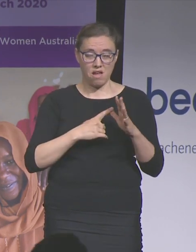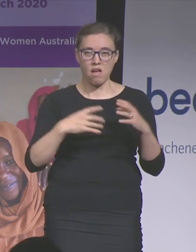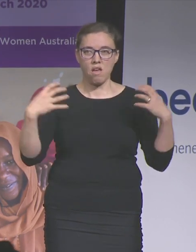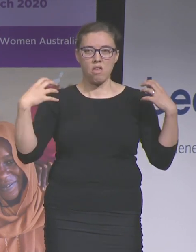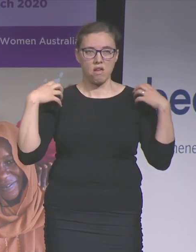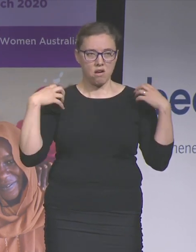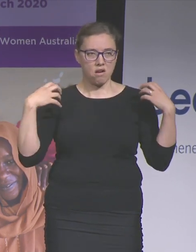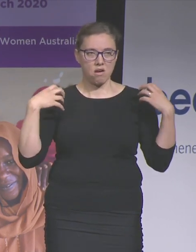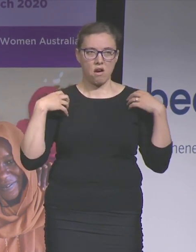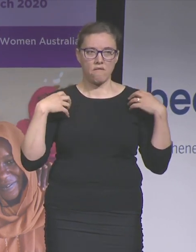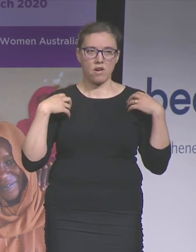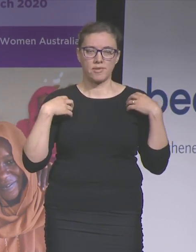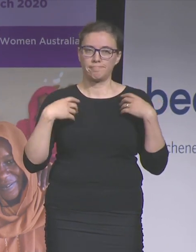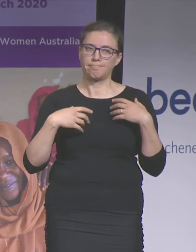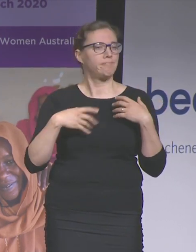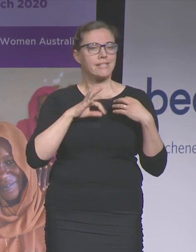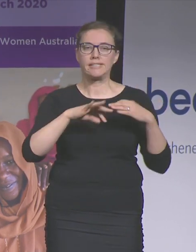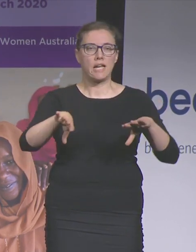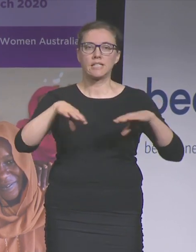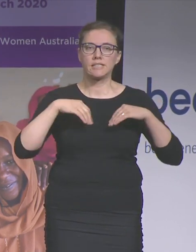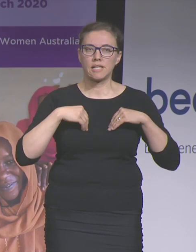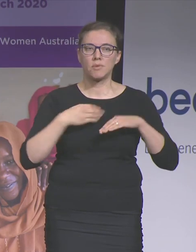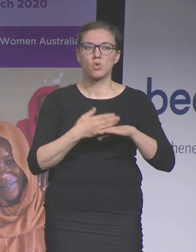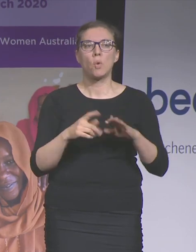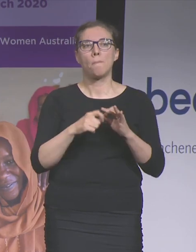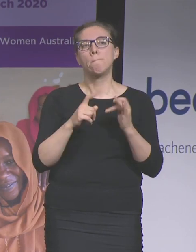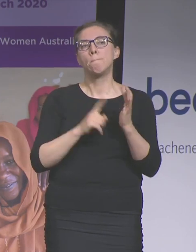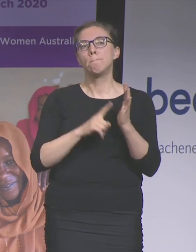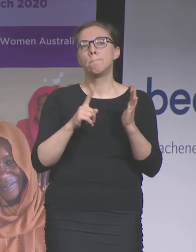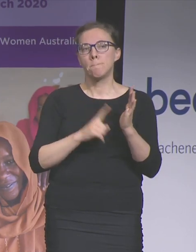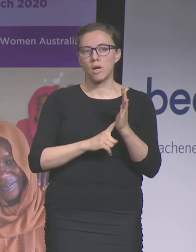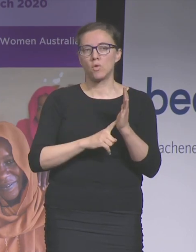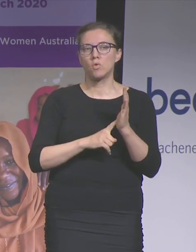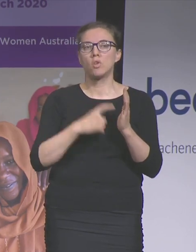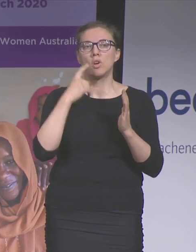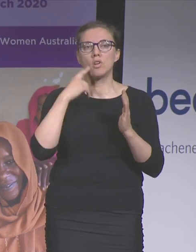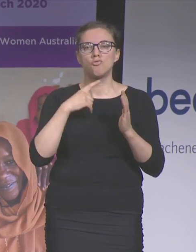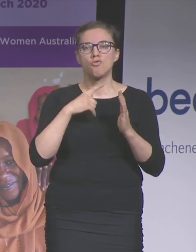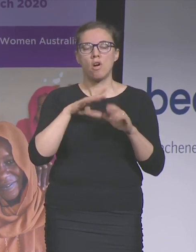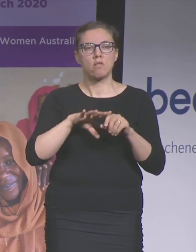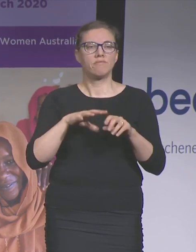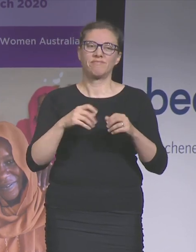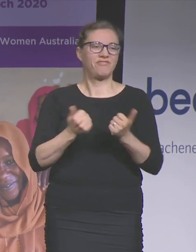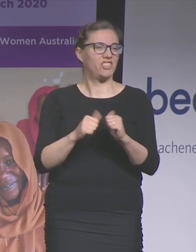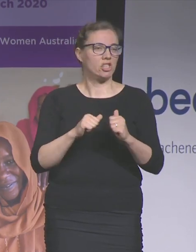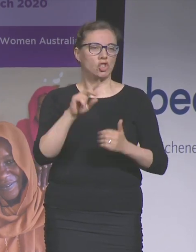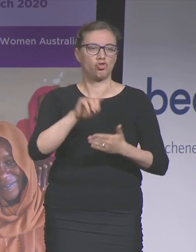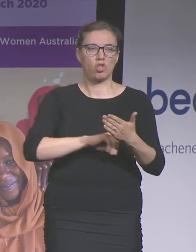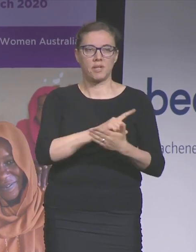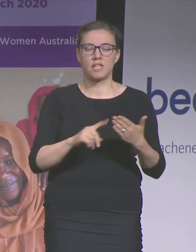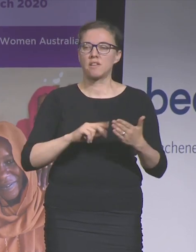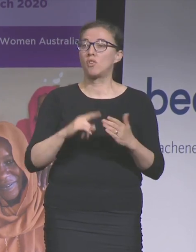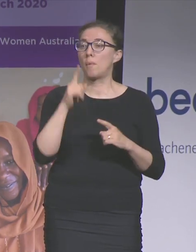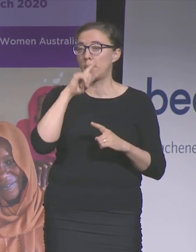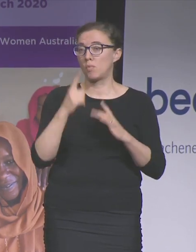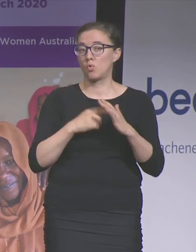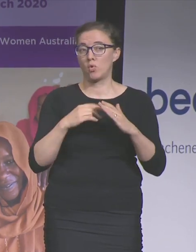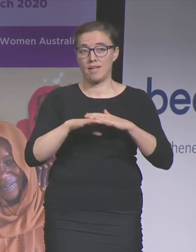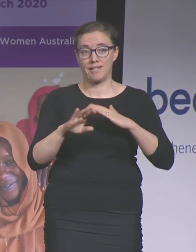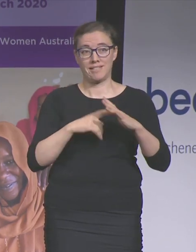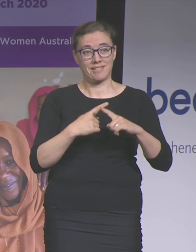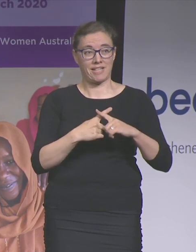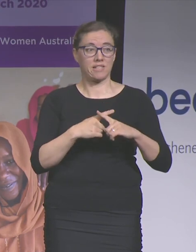presented last year. Criminalisation of sex work disproportionately disadvantages women often those who are most vulnerable